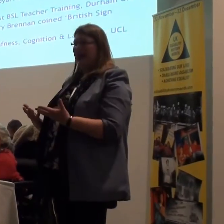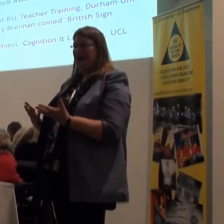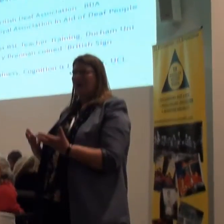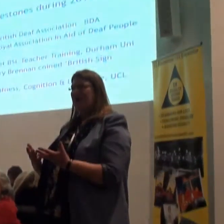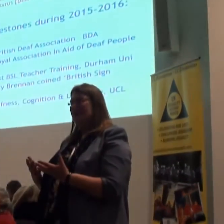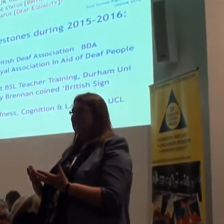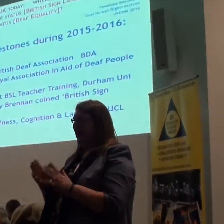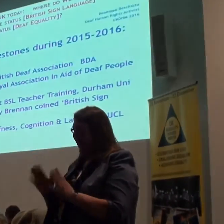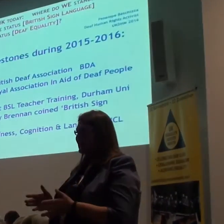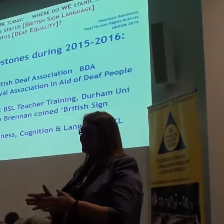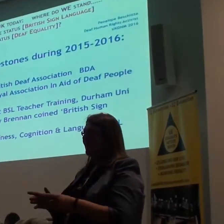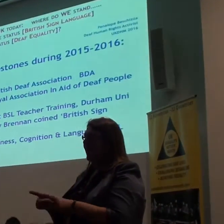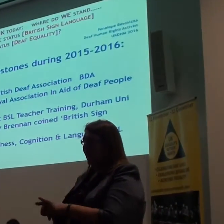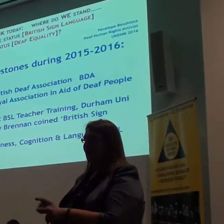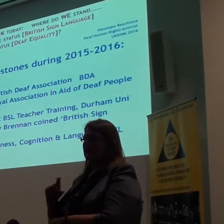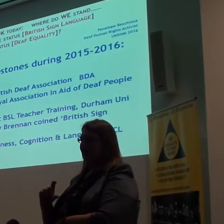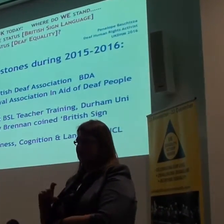Campaigning. Getting involved politically in campaigning.